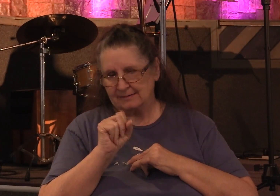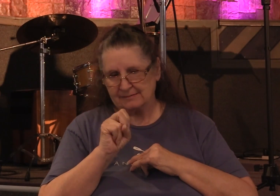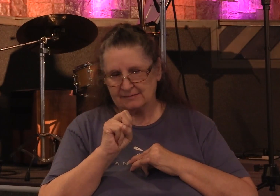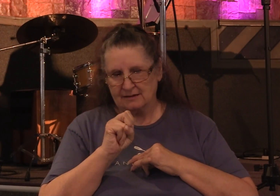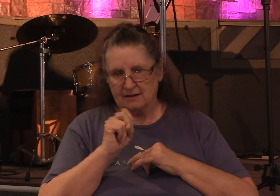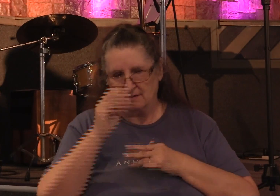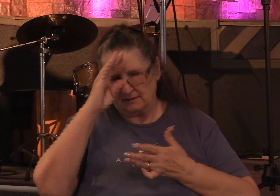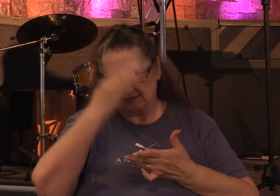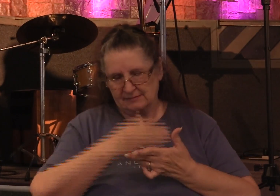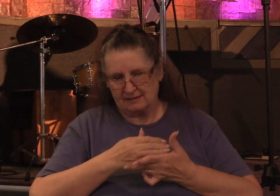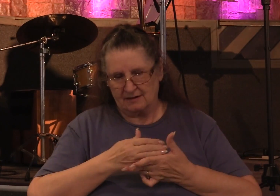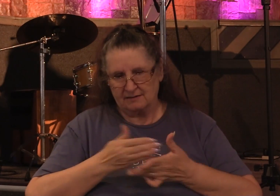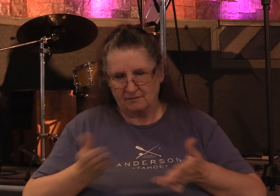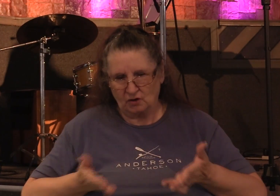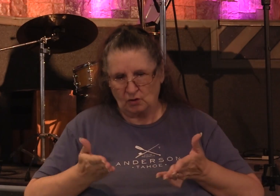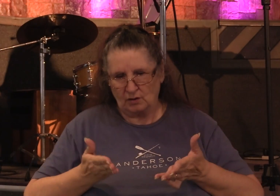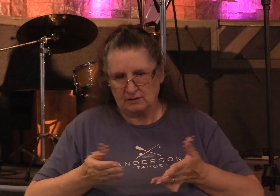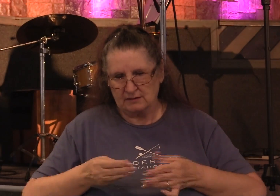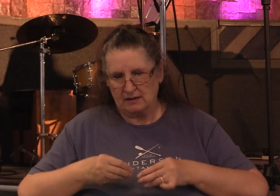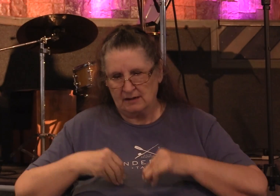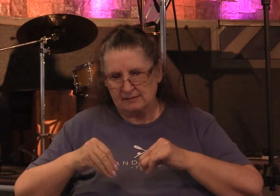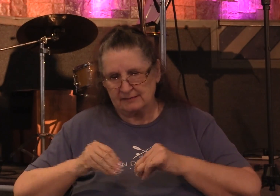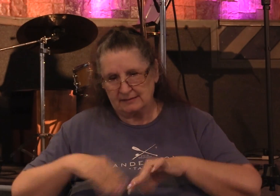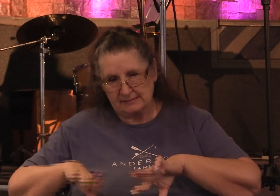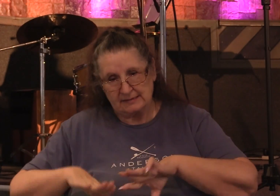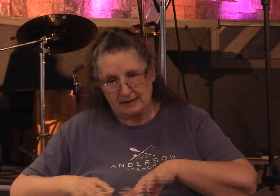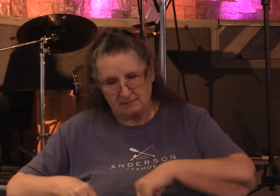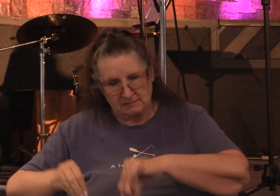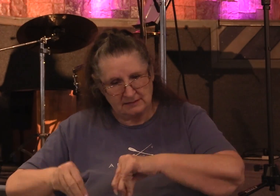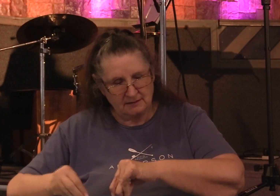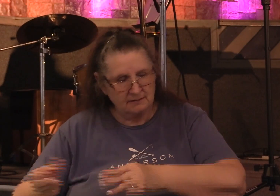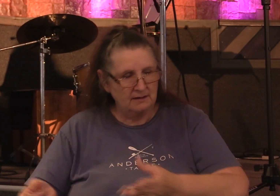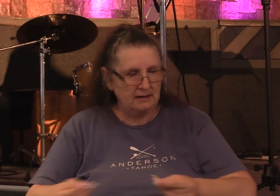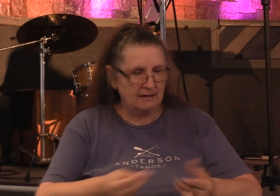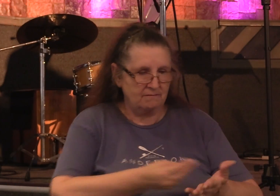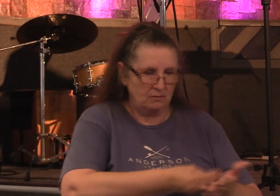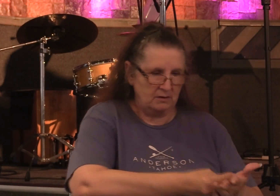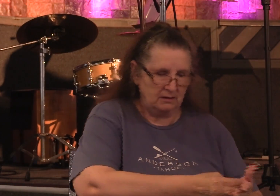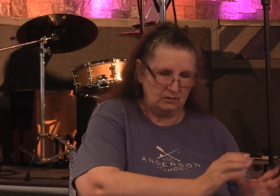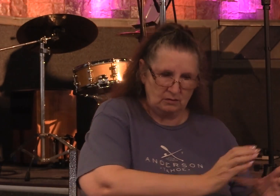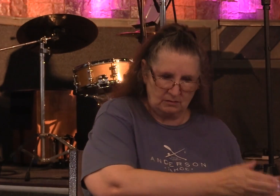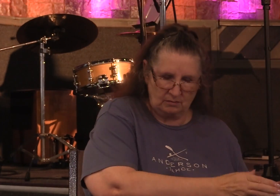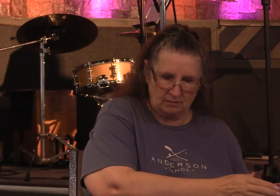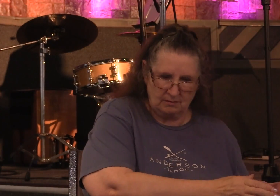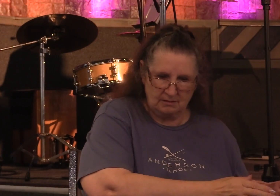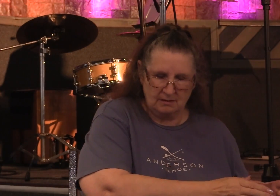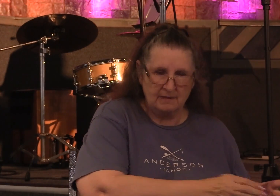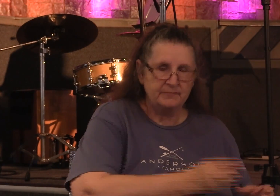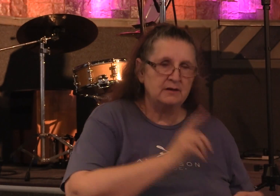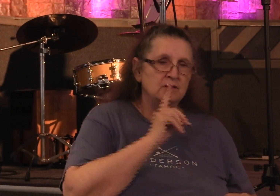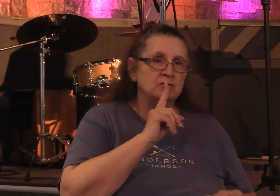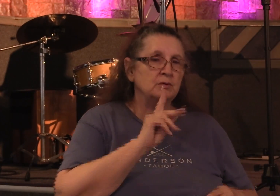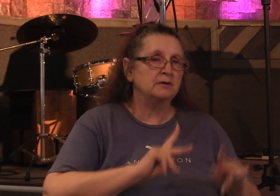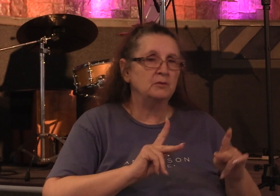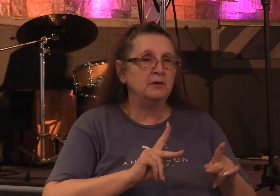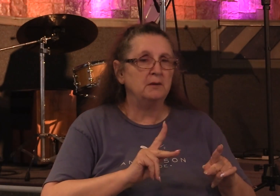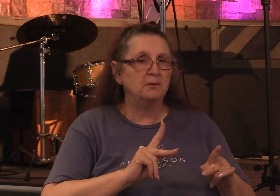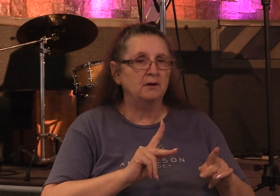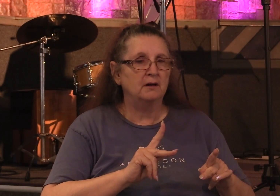sell his land and give it to the apostles well surely people would have noticed